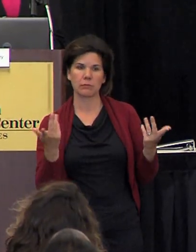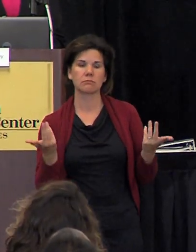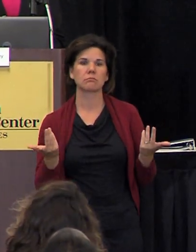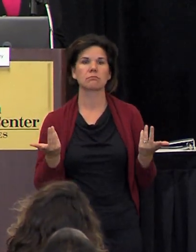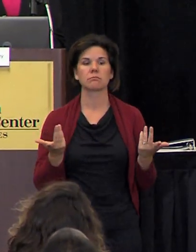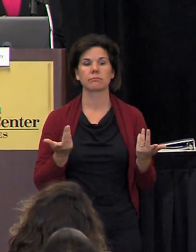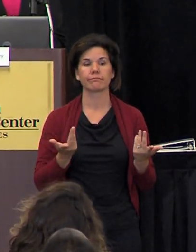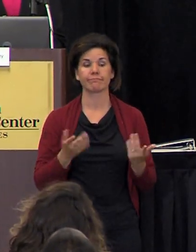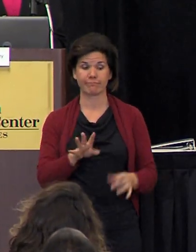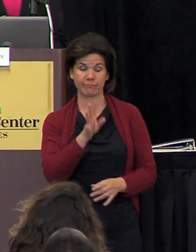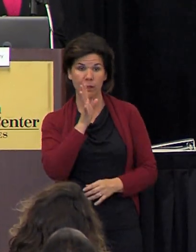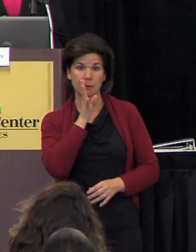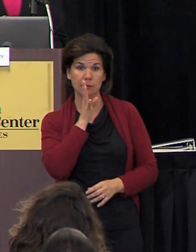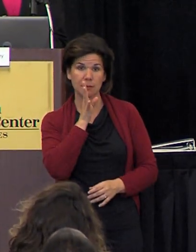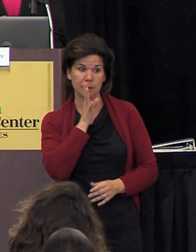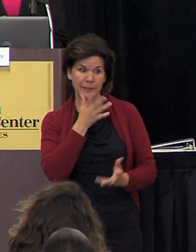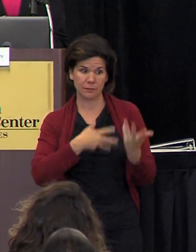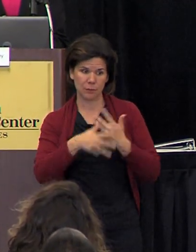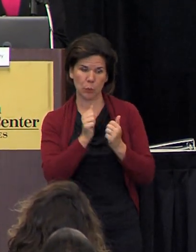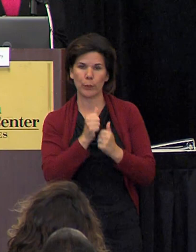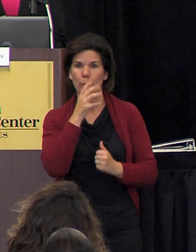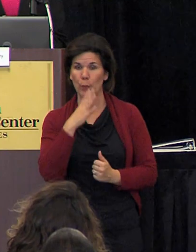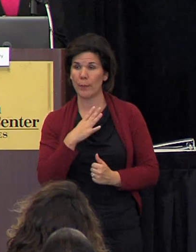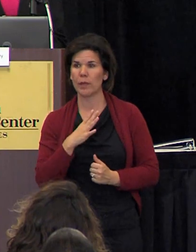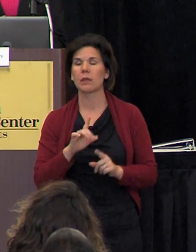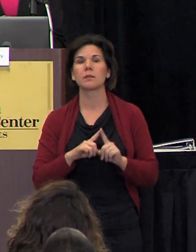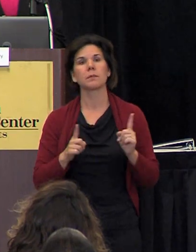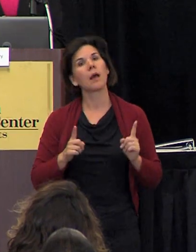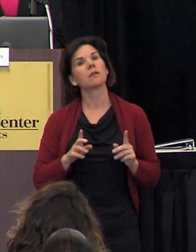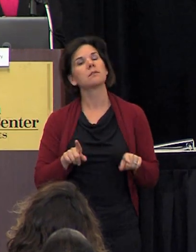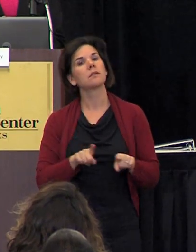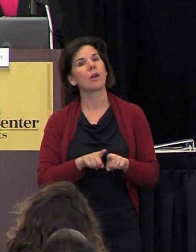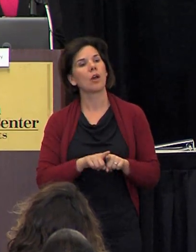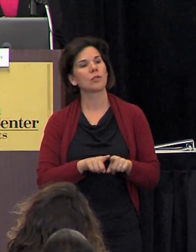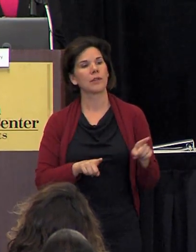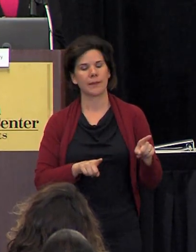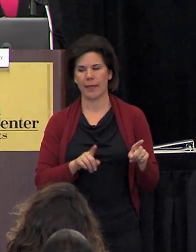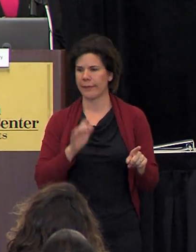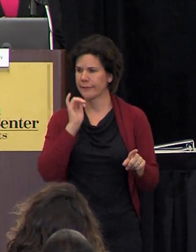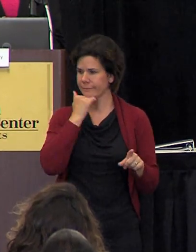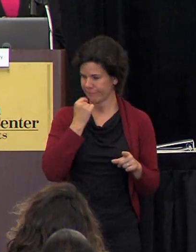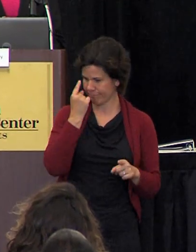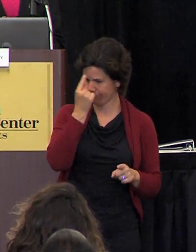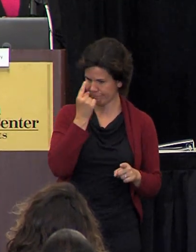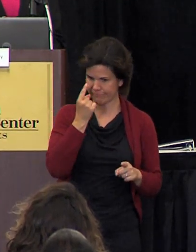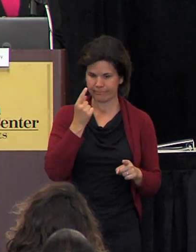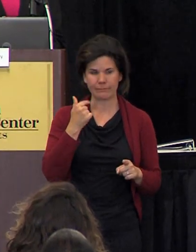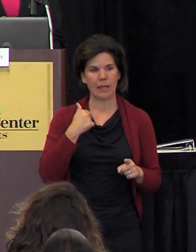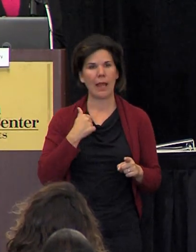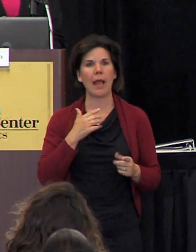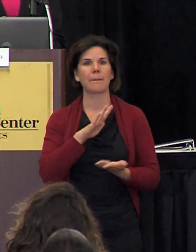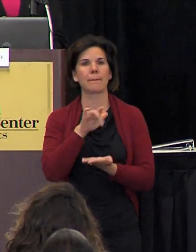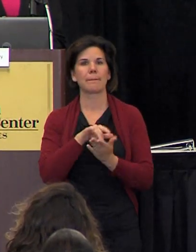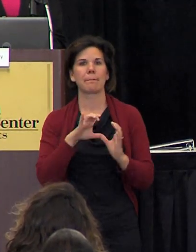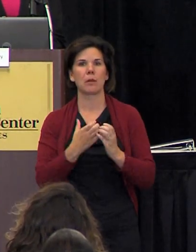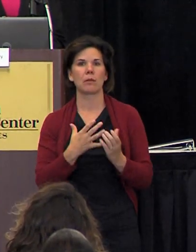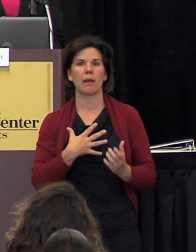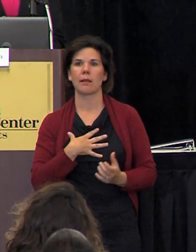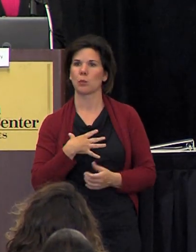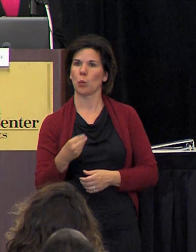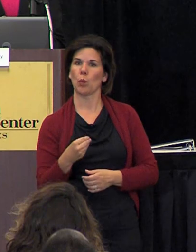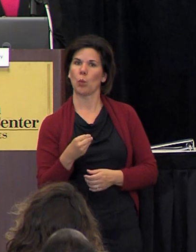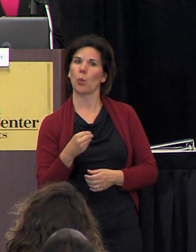they're speaking and interacting with a woman but typically they also will mistakenly think that i'm your middle class white bread